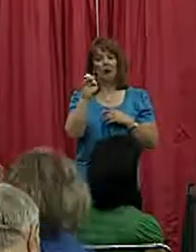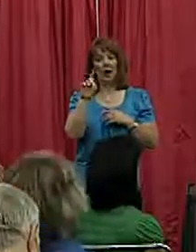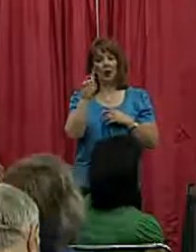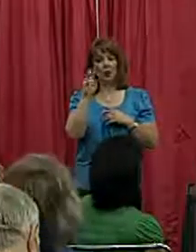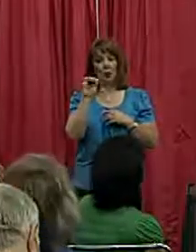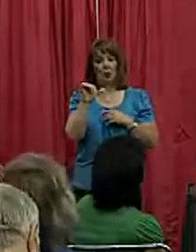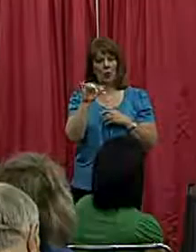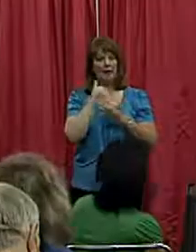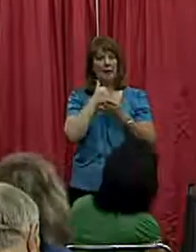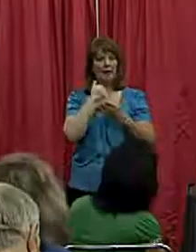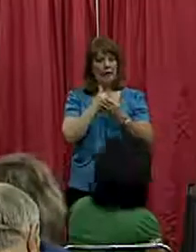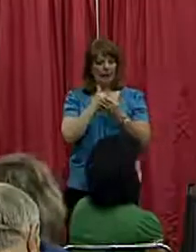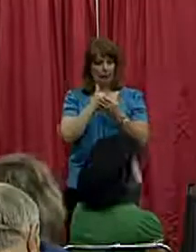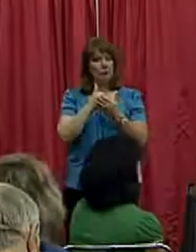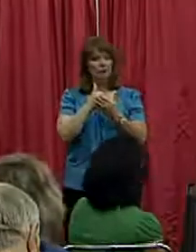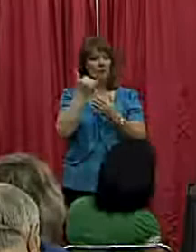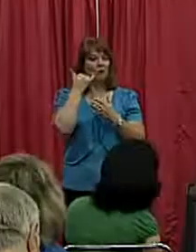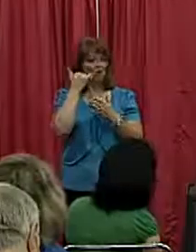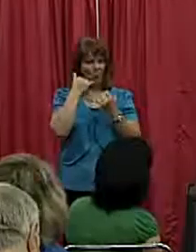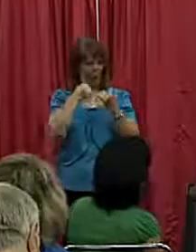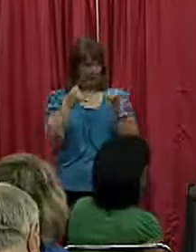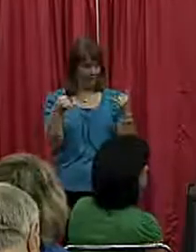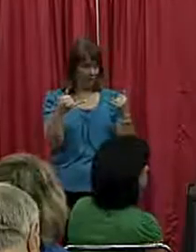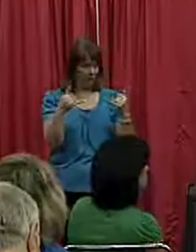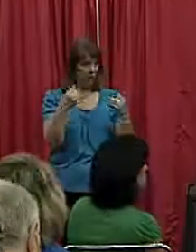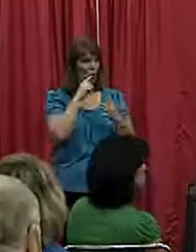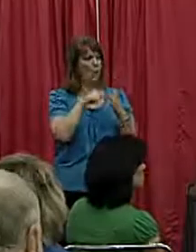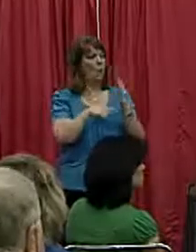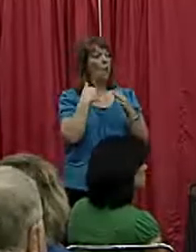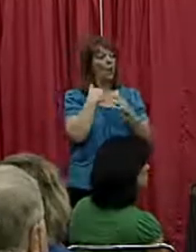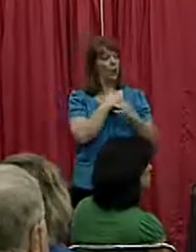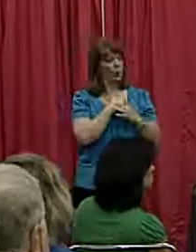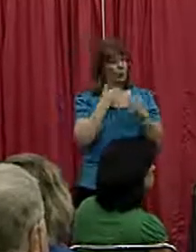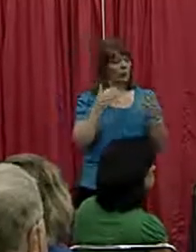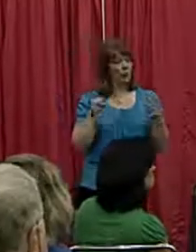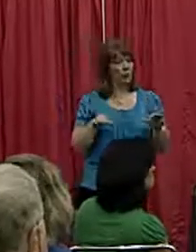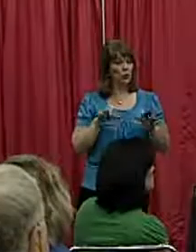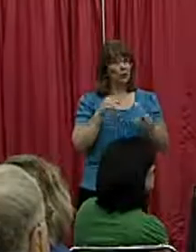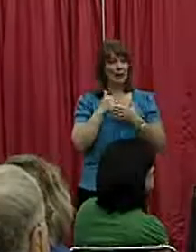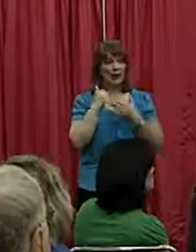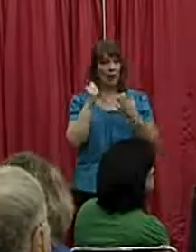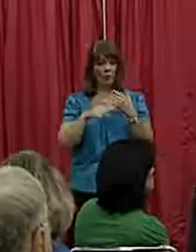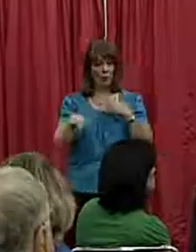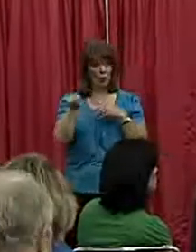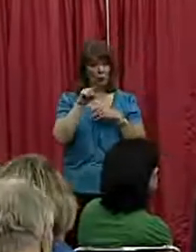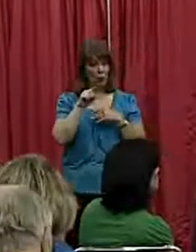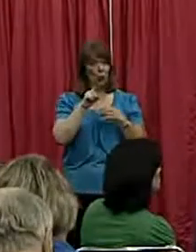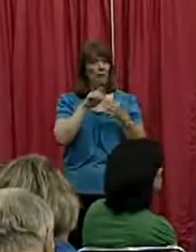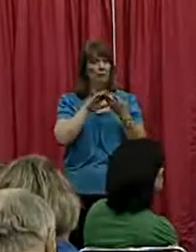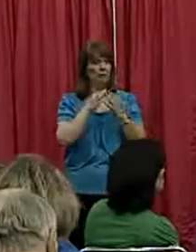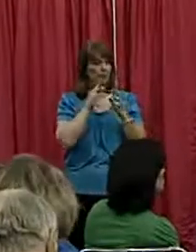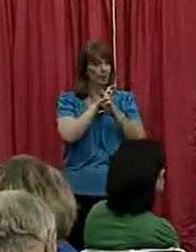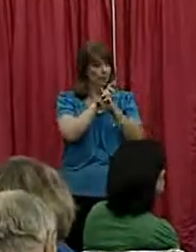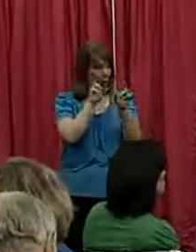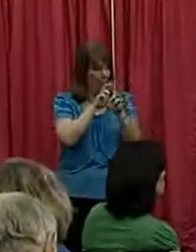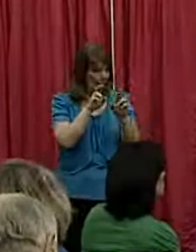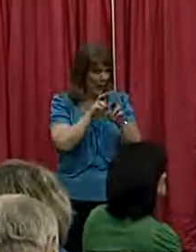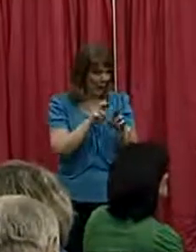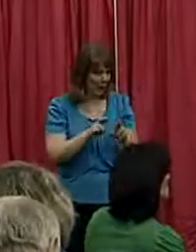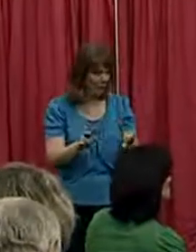And what we do to help you get prepared is a